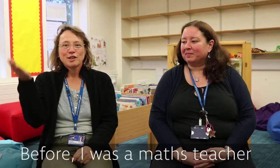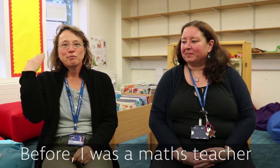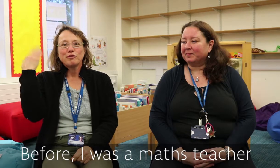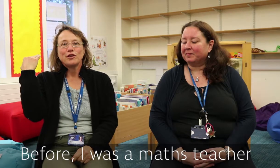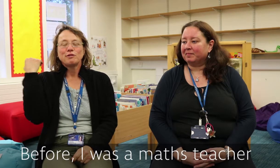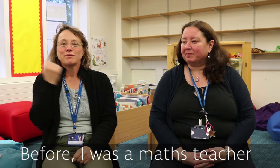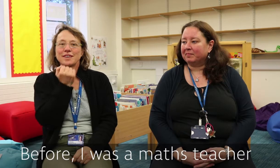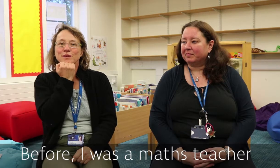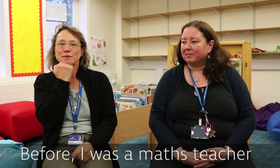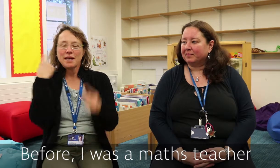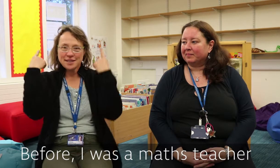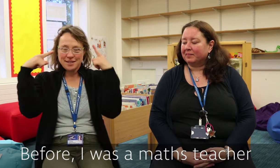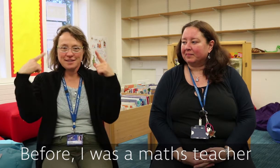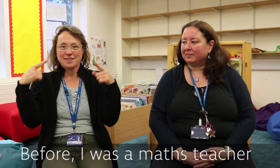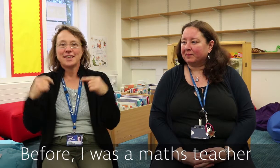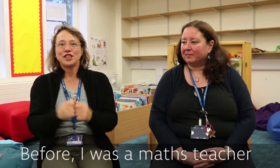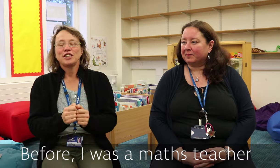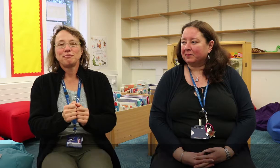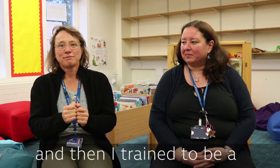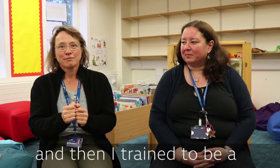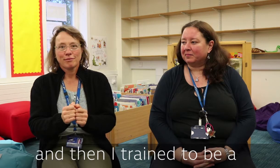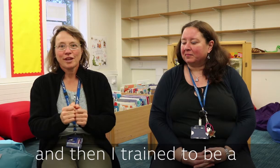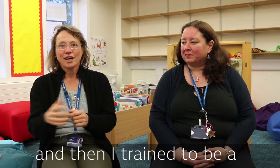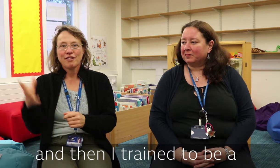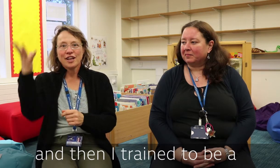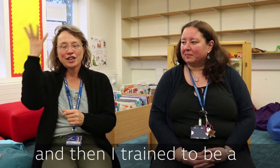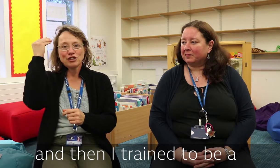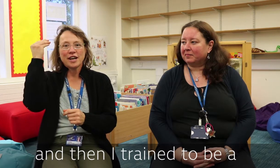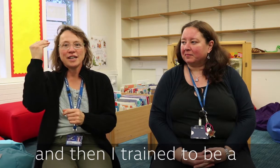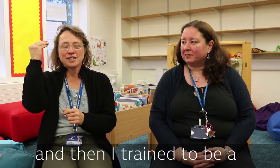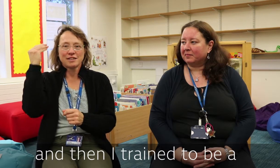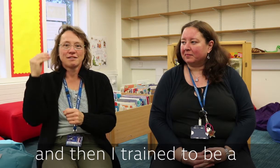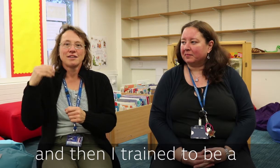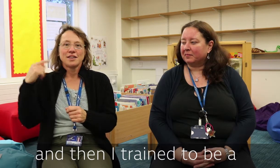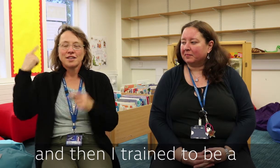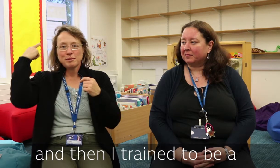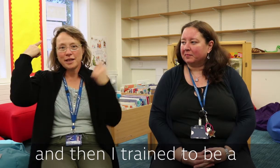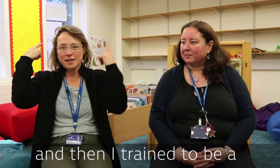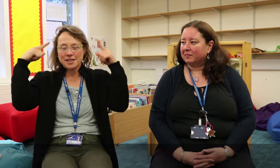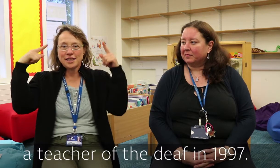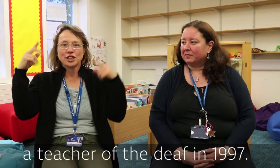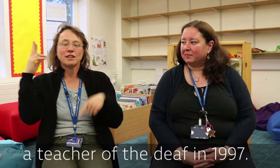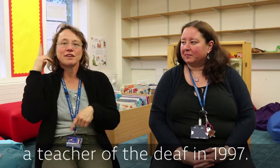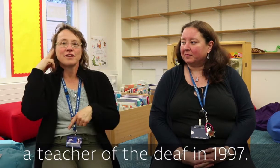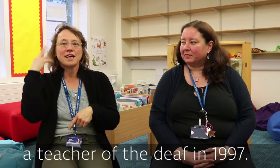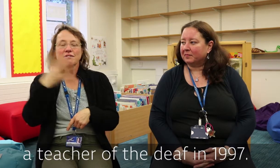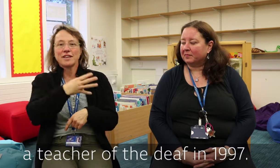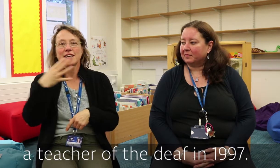Before, I was a maths teacher and then I trained to be a teacher of the deaf in